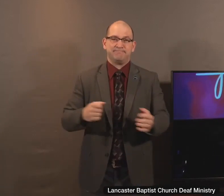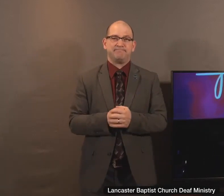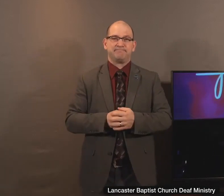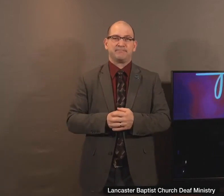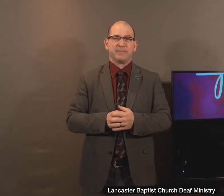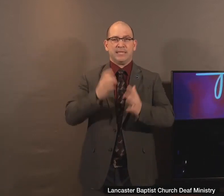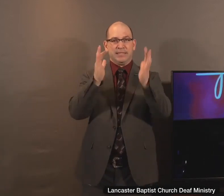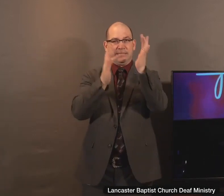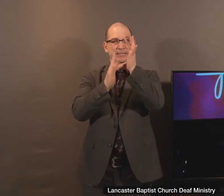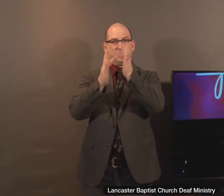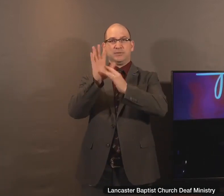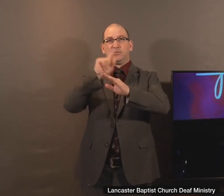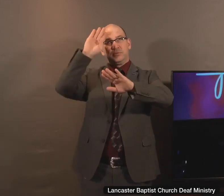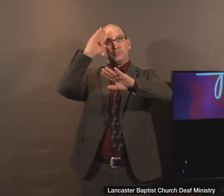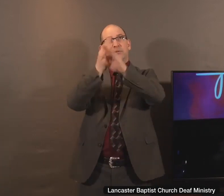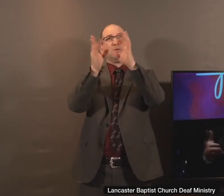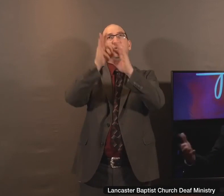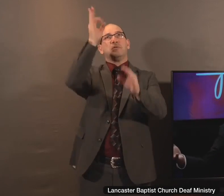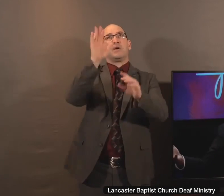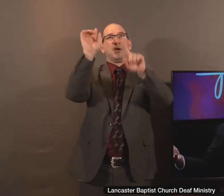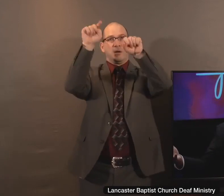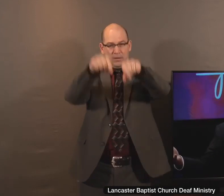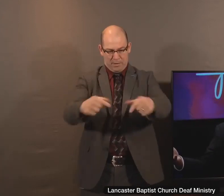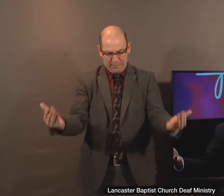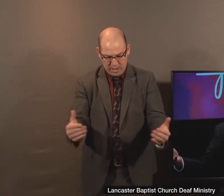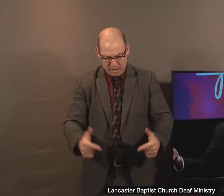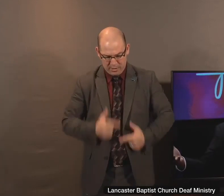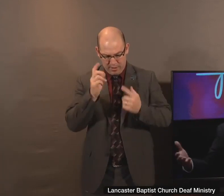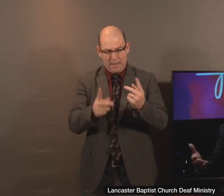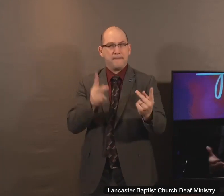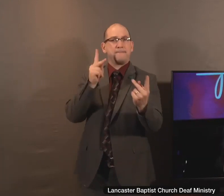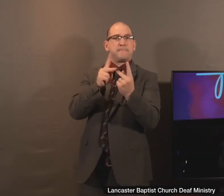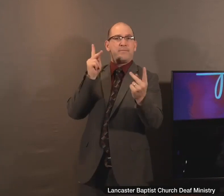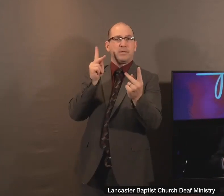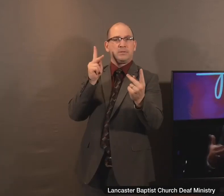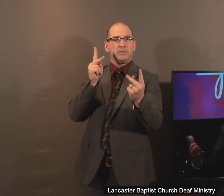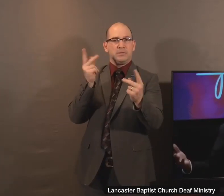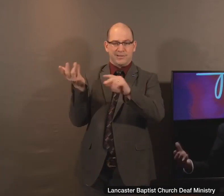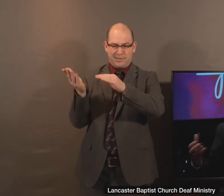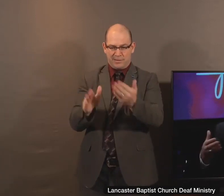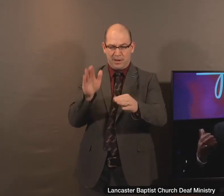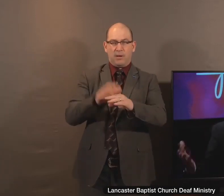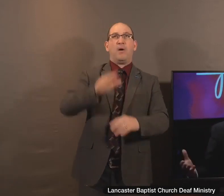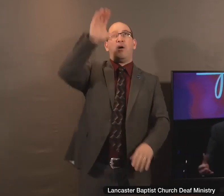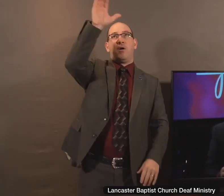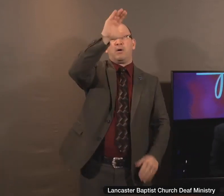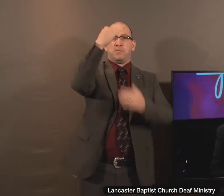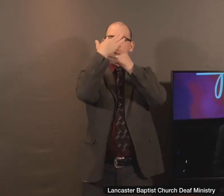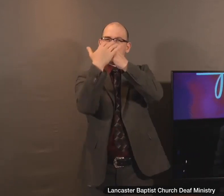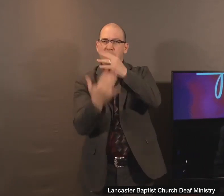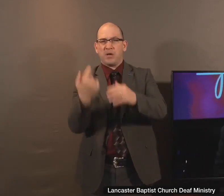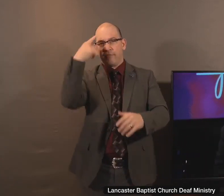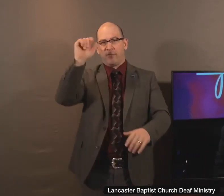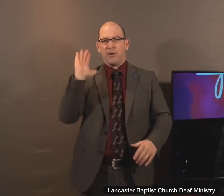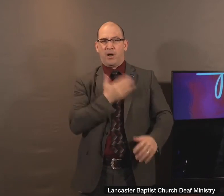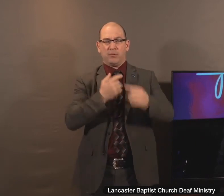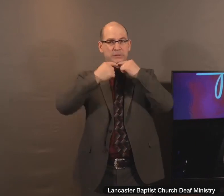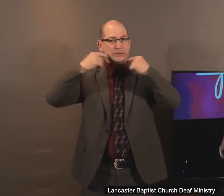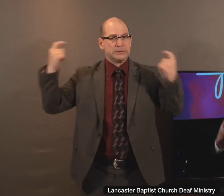son of God, he came, he lived a perfect life. He then died on the cross and shed his blood for our sin. And when we